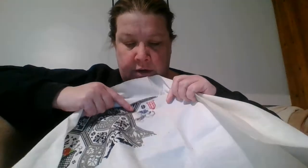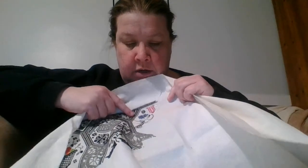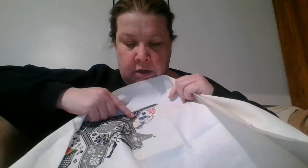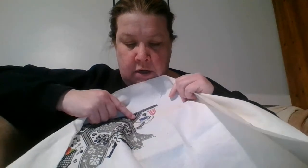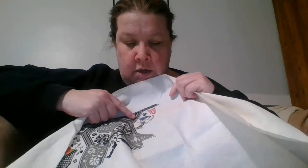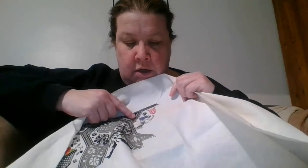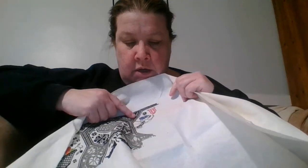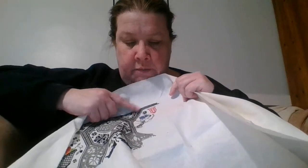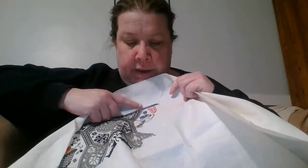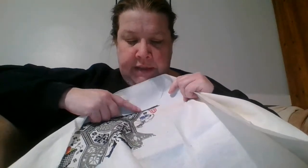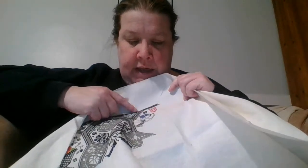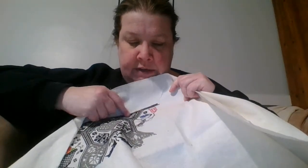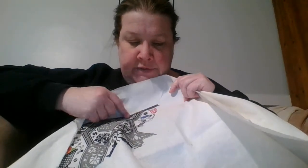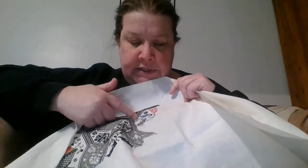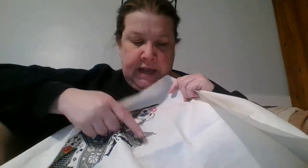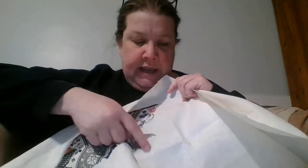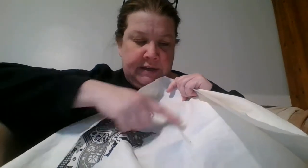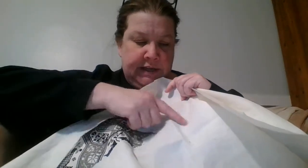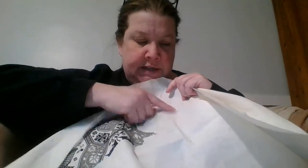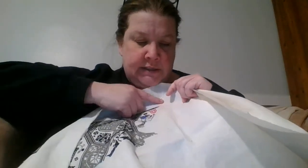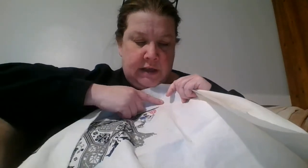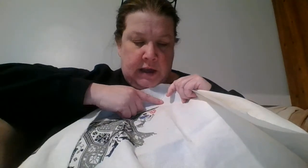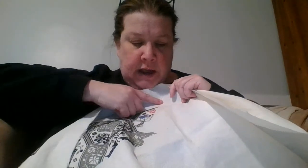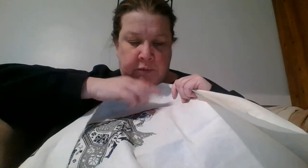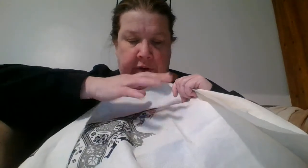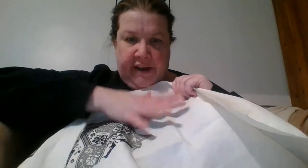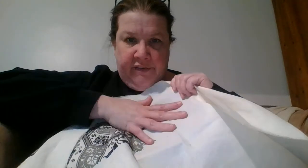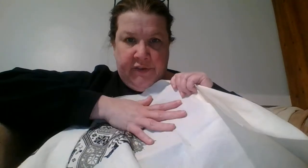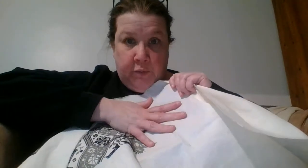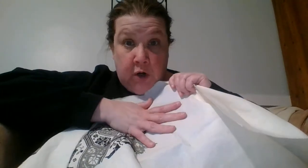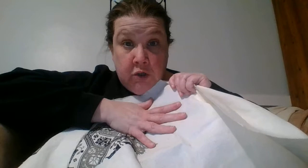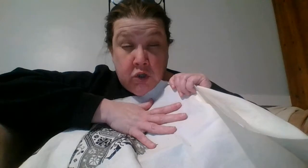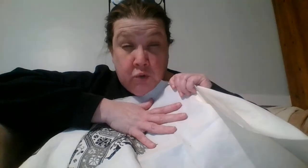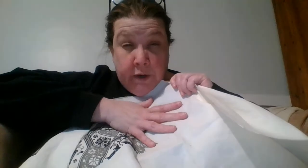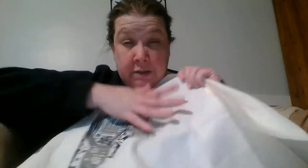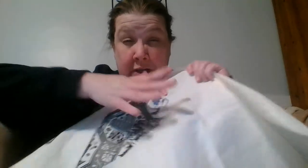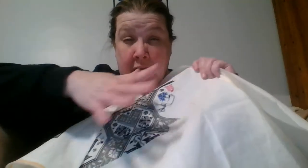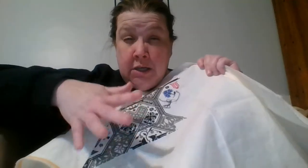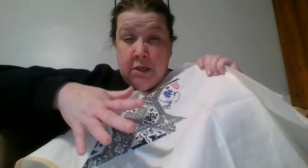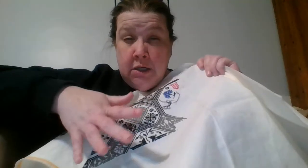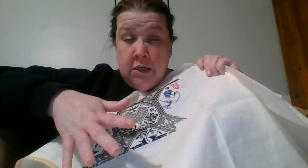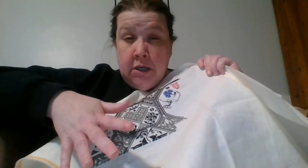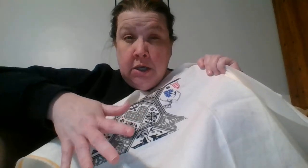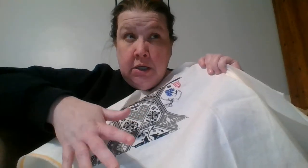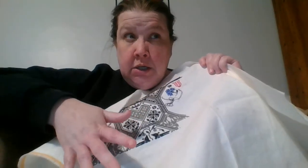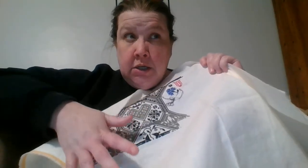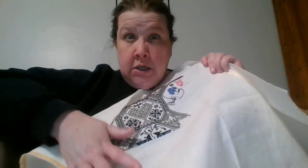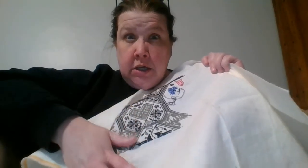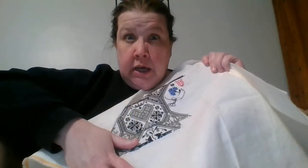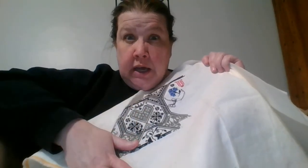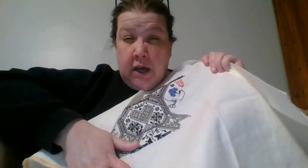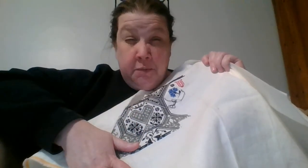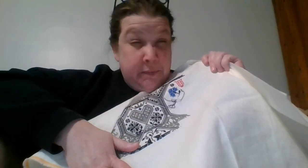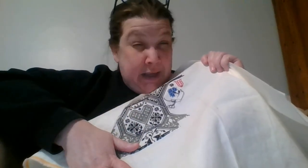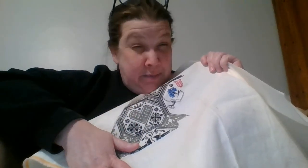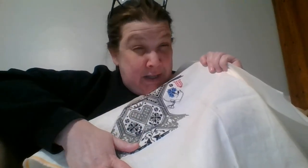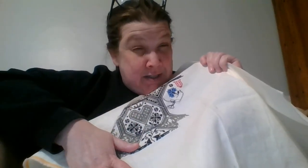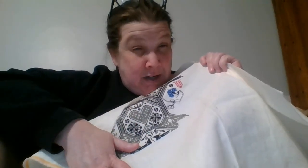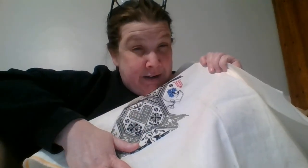by the end of ten days I will have the March square done maybe start